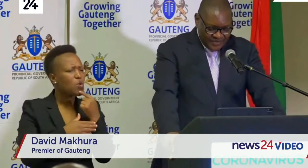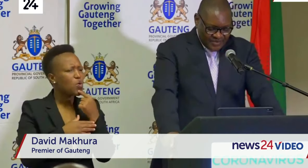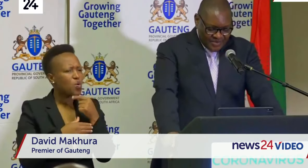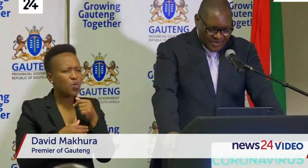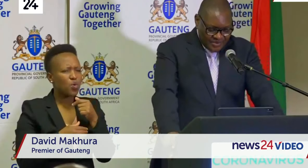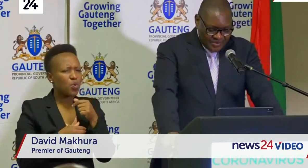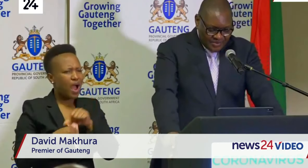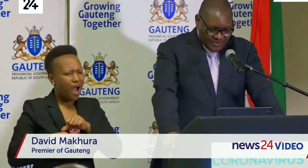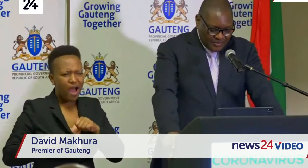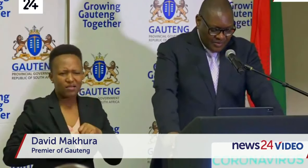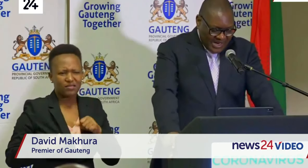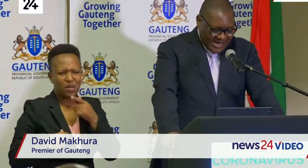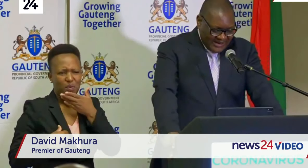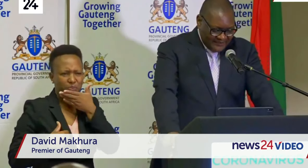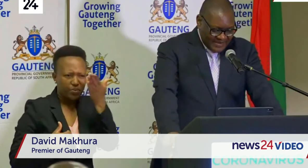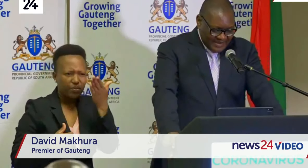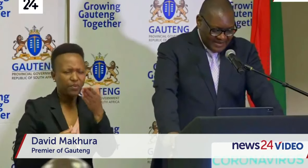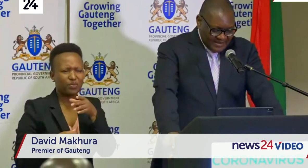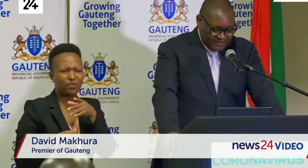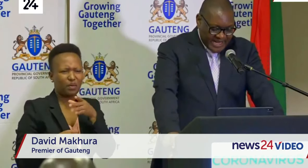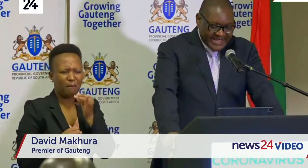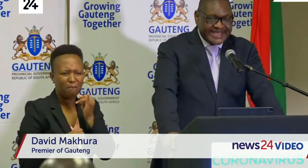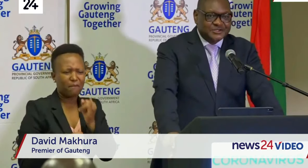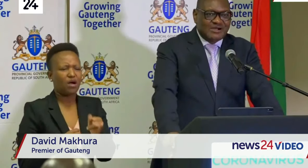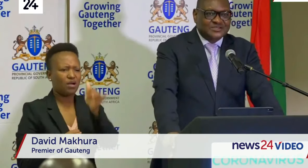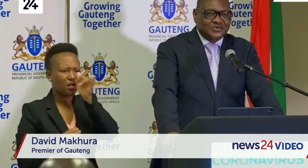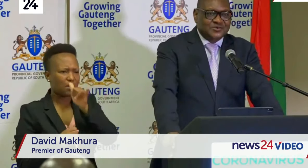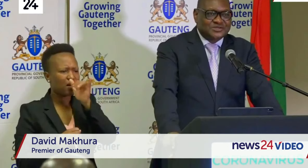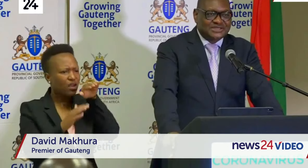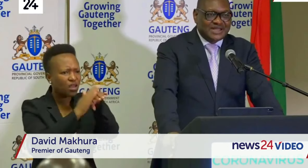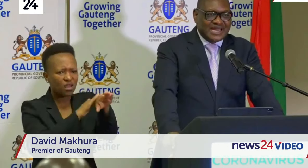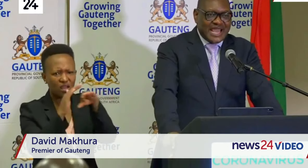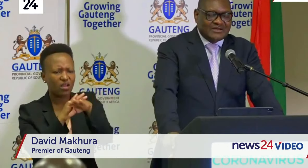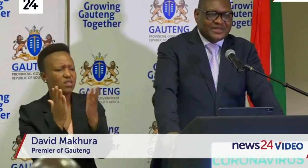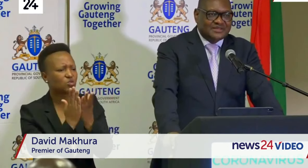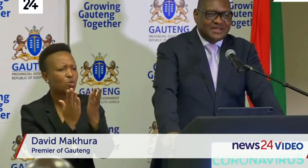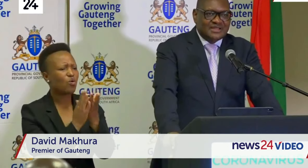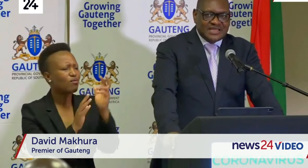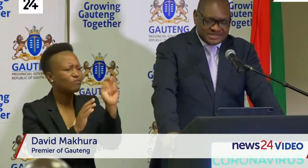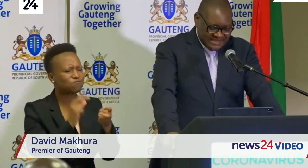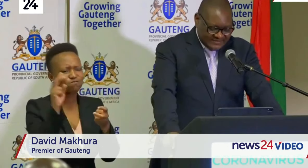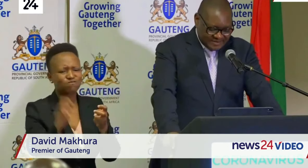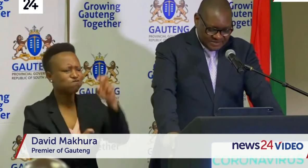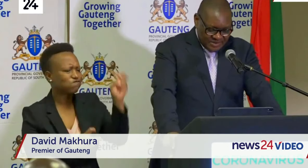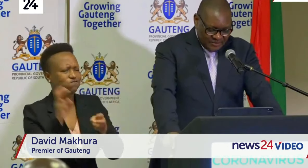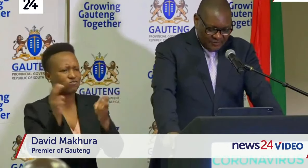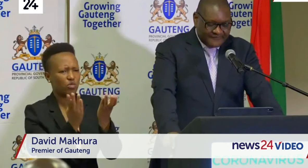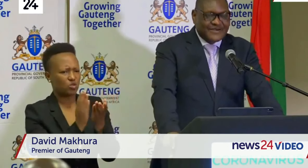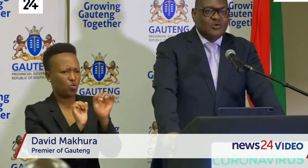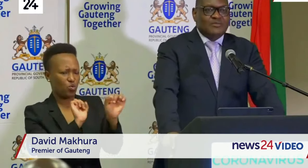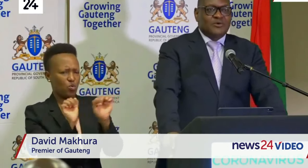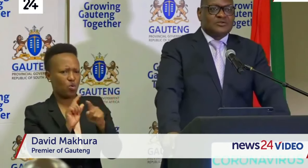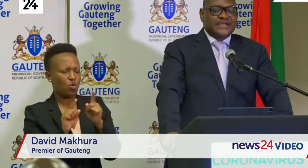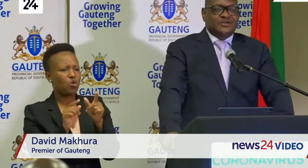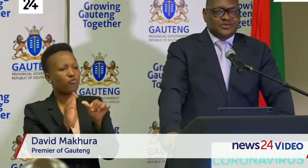who are breaking into our schools and helping themselves with